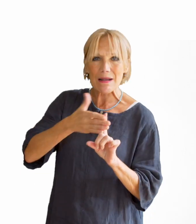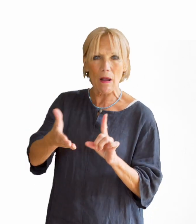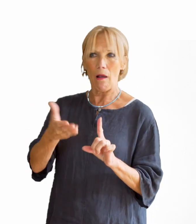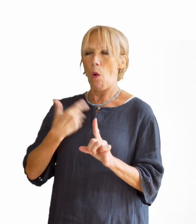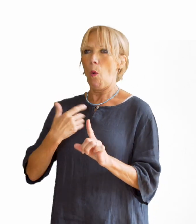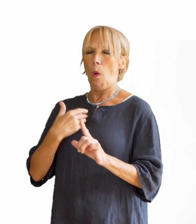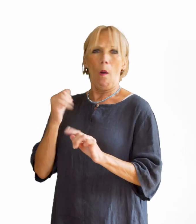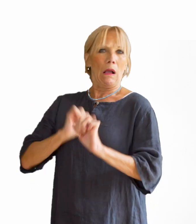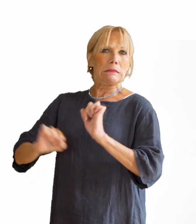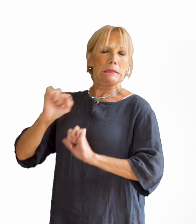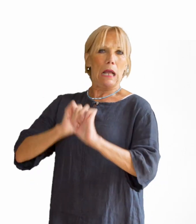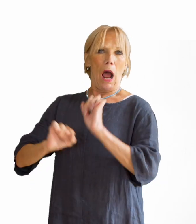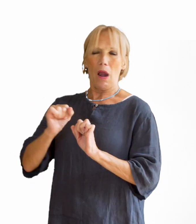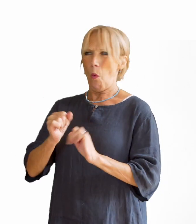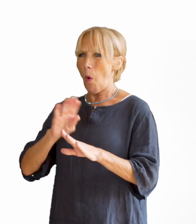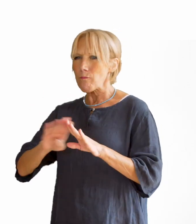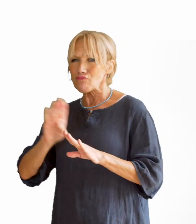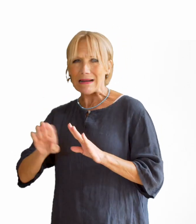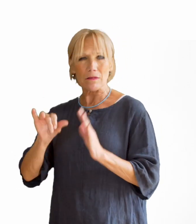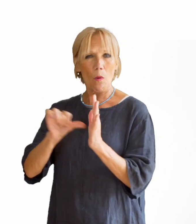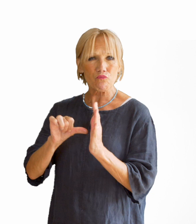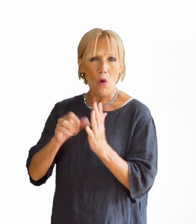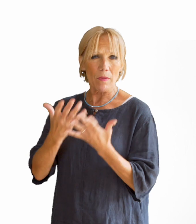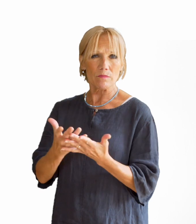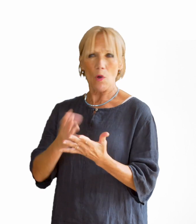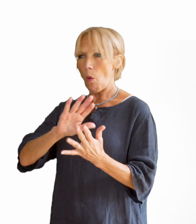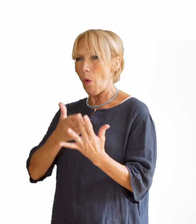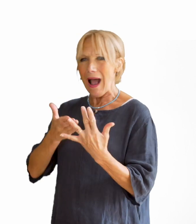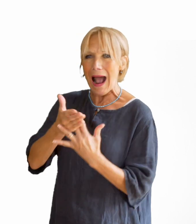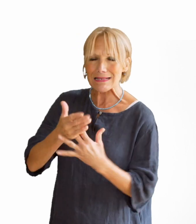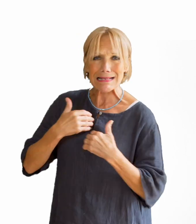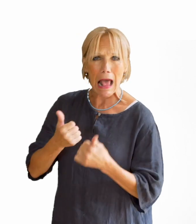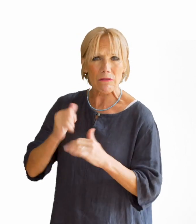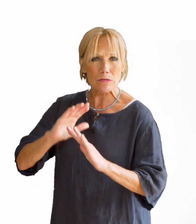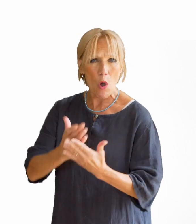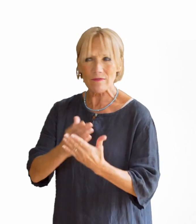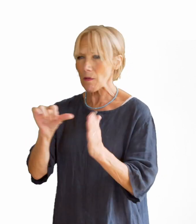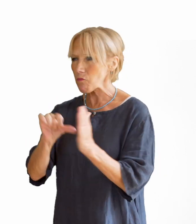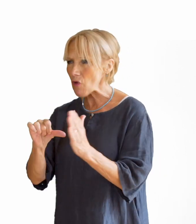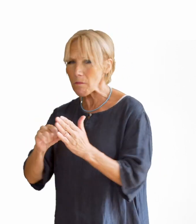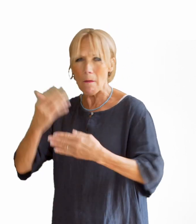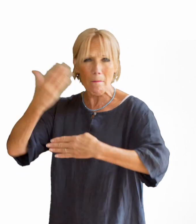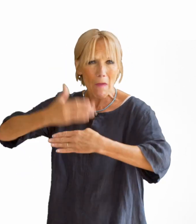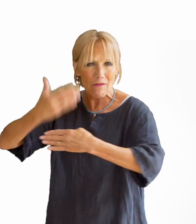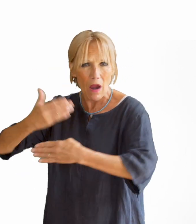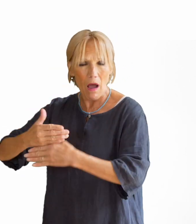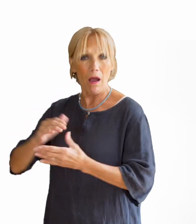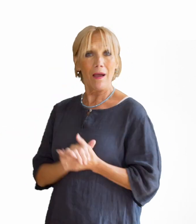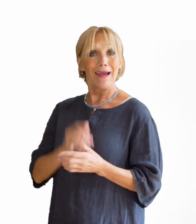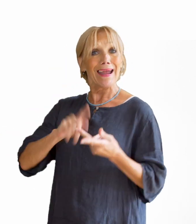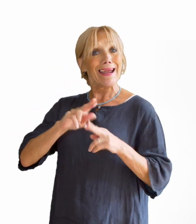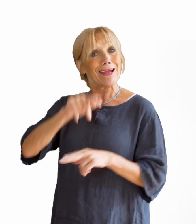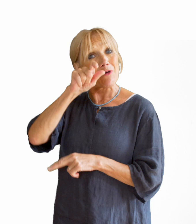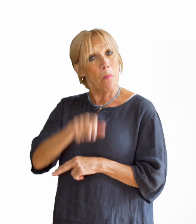denial or worries about practical repercussions or difficulties accessing health services. Whatever the reason, if people